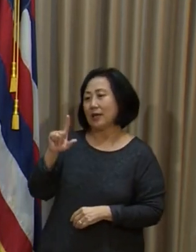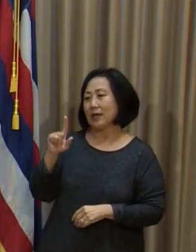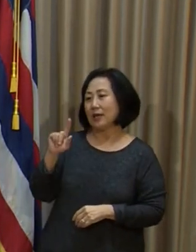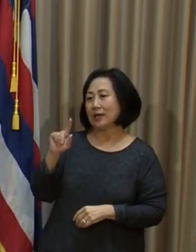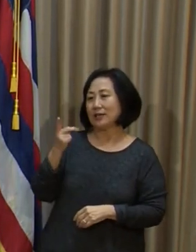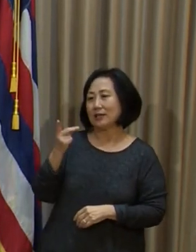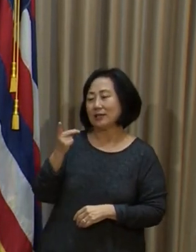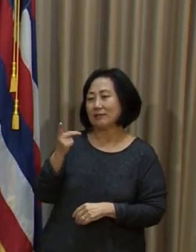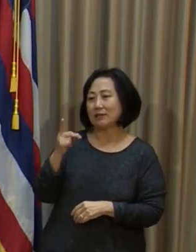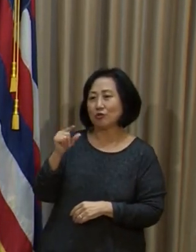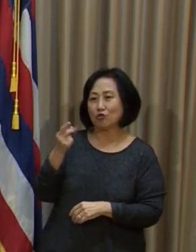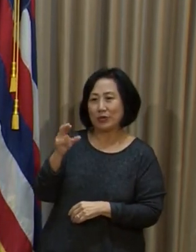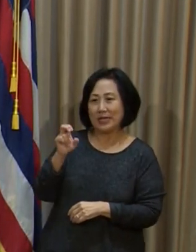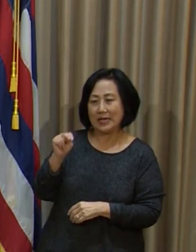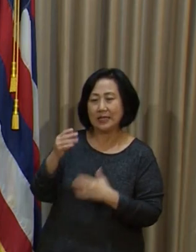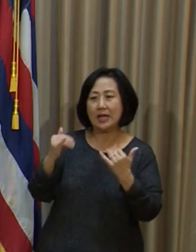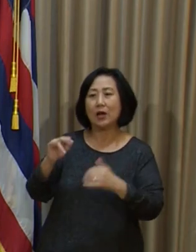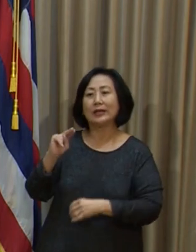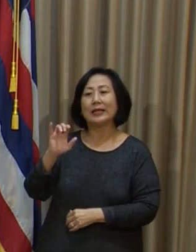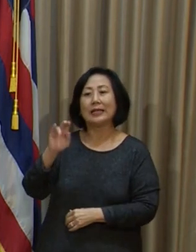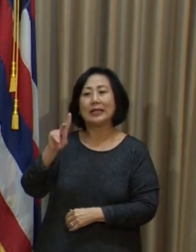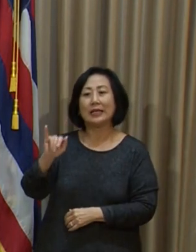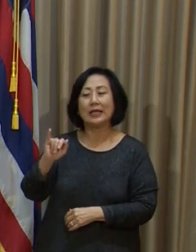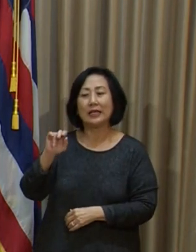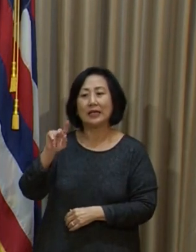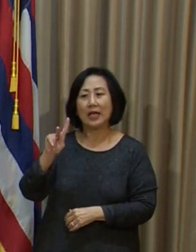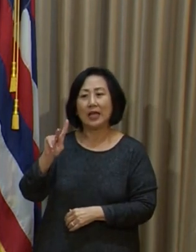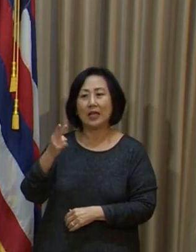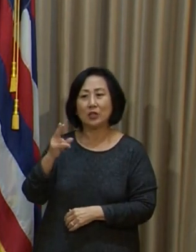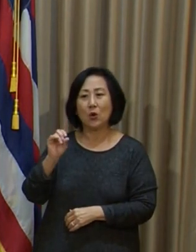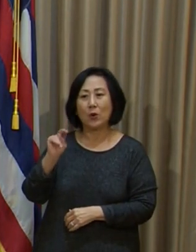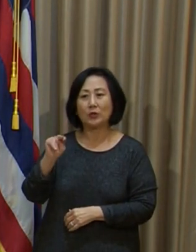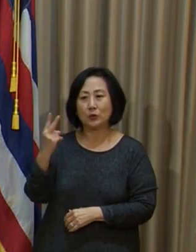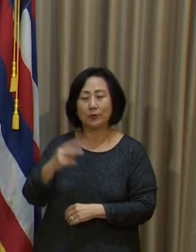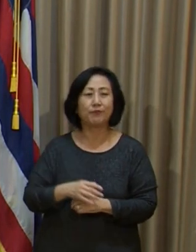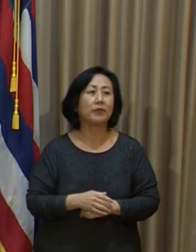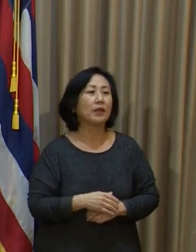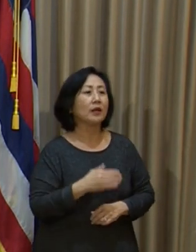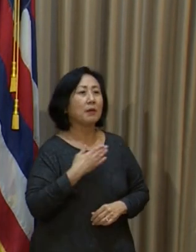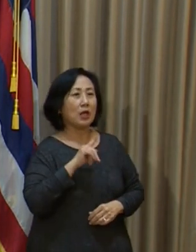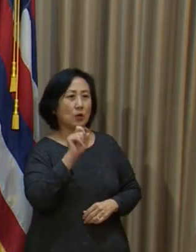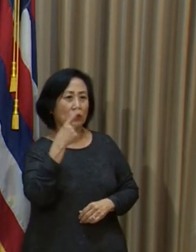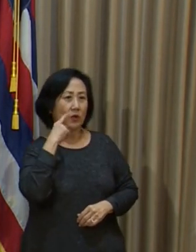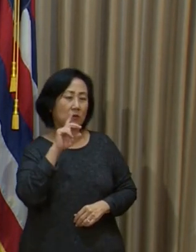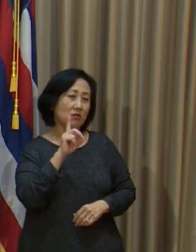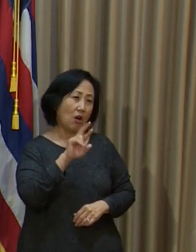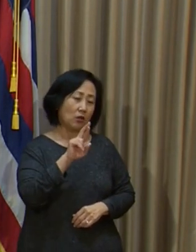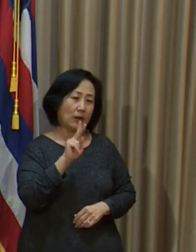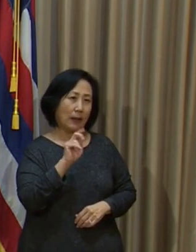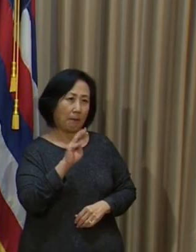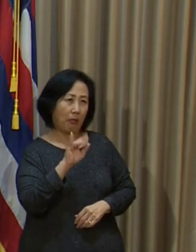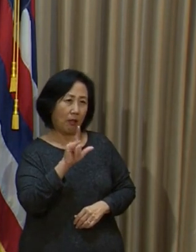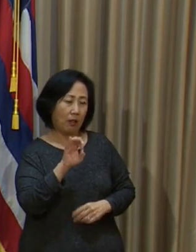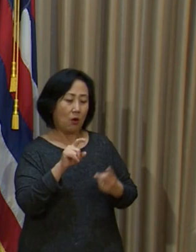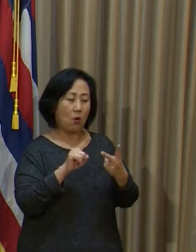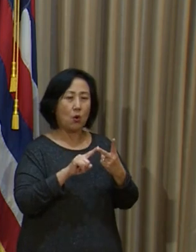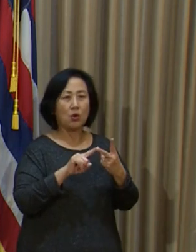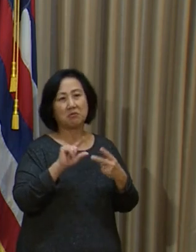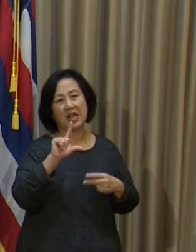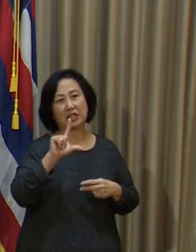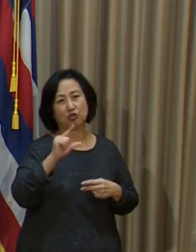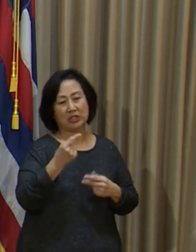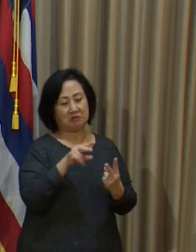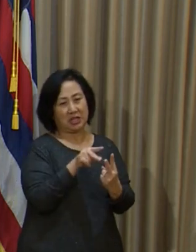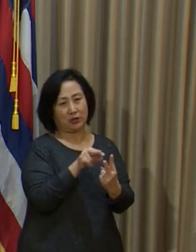Nikki. Nikki Shenfield, KHON2. Nikki. I think this will be for Dr. Keble or LG, but